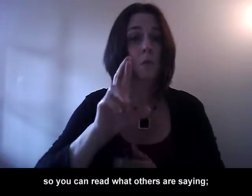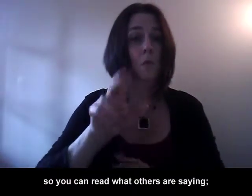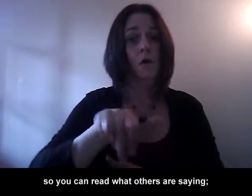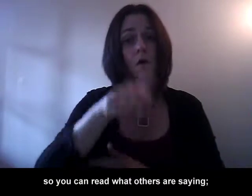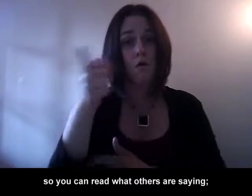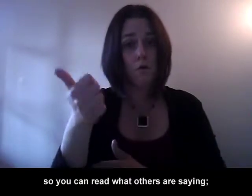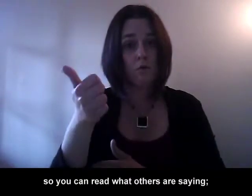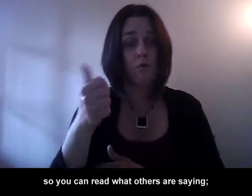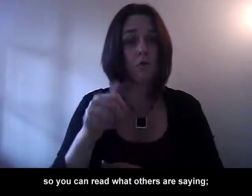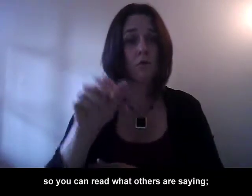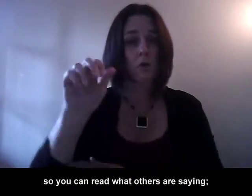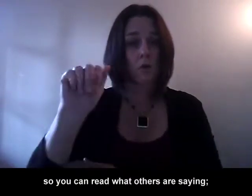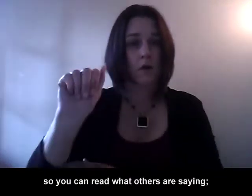what others are saying,